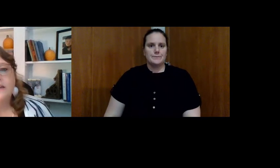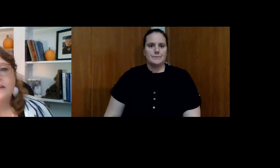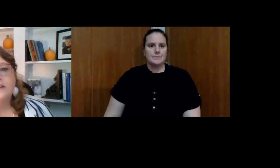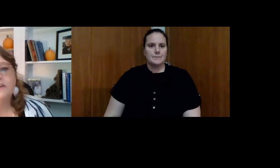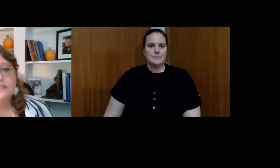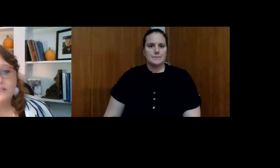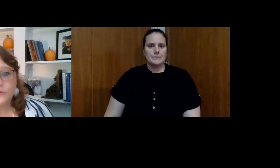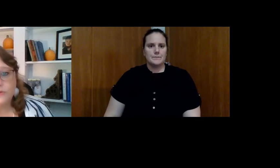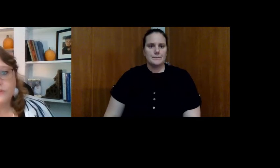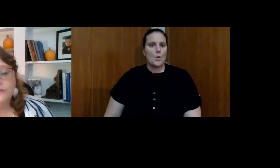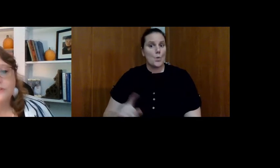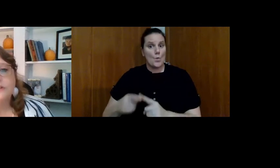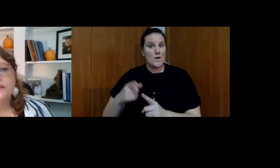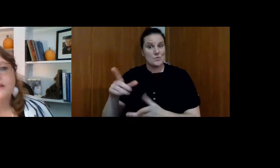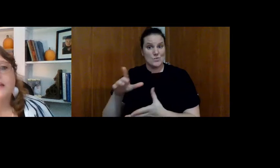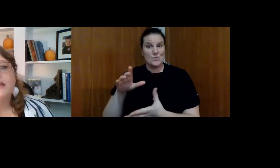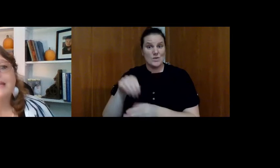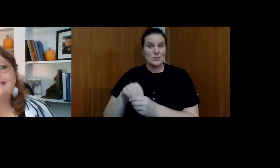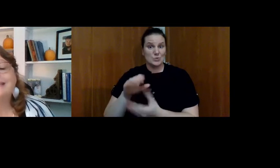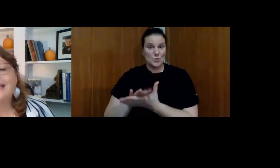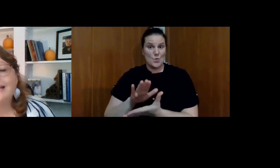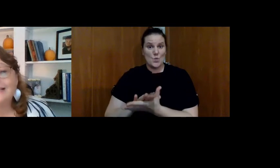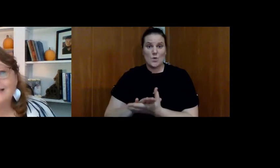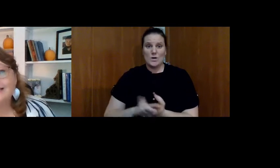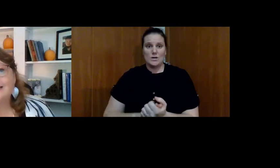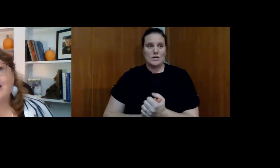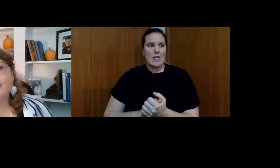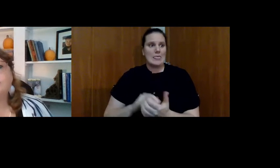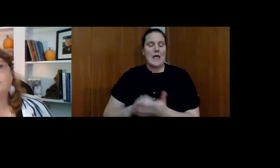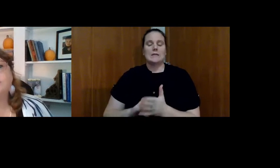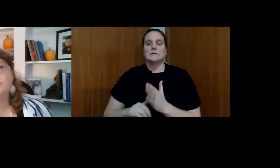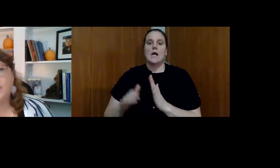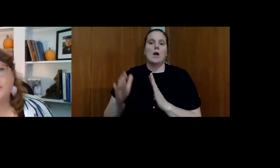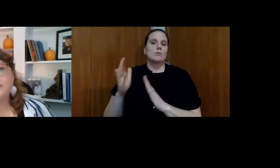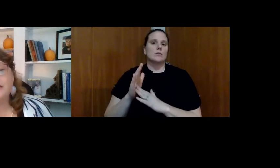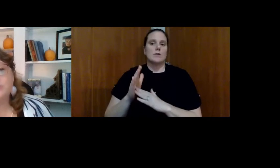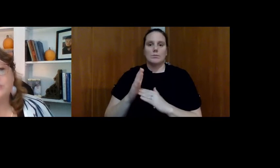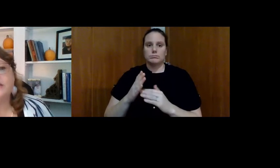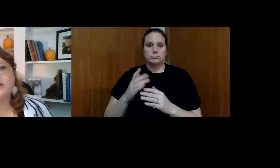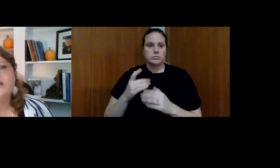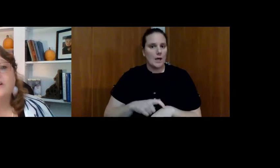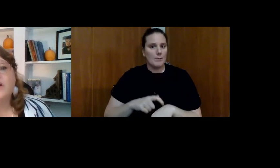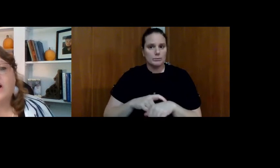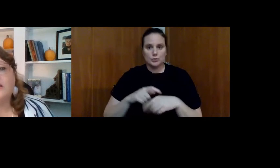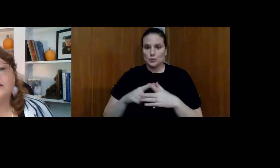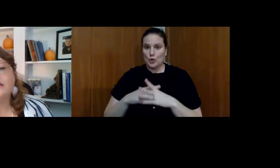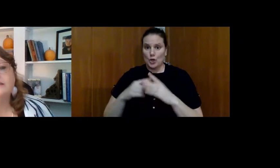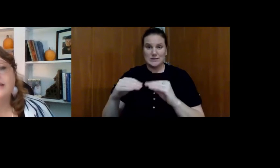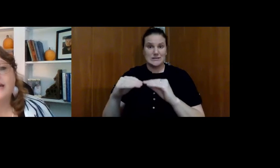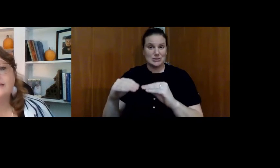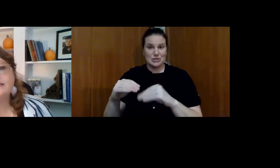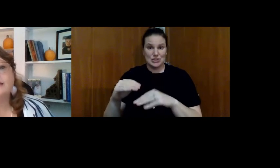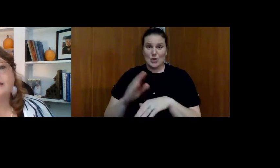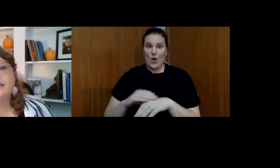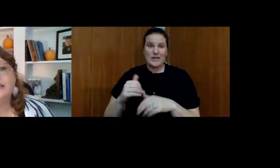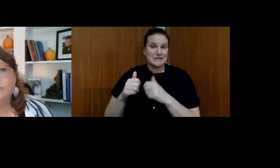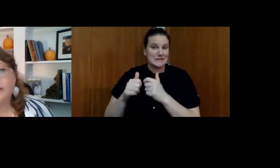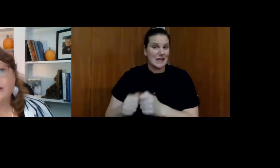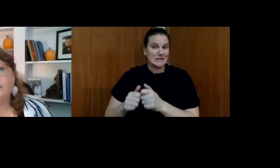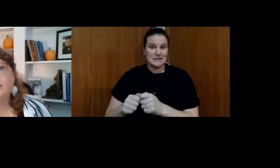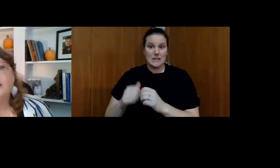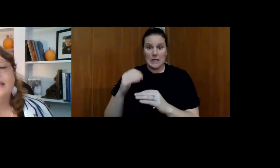When you're in school, it's an excellent time to start teaching, calling, texting,